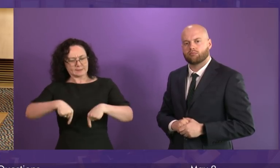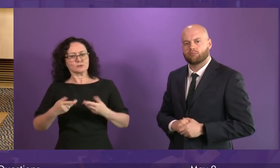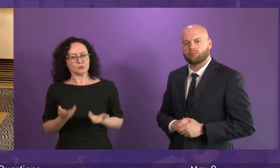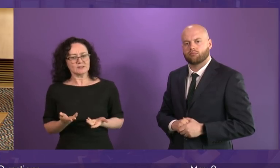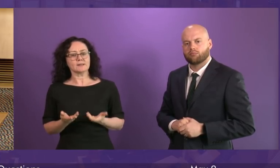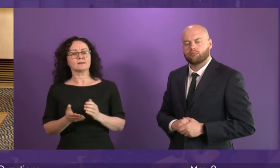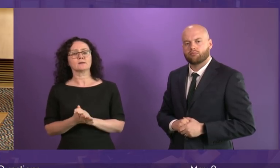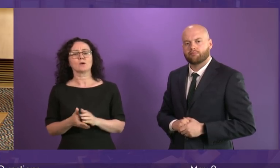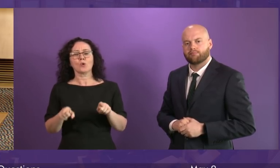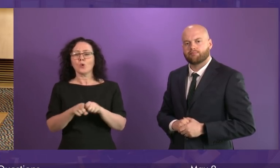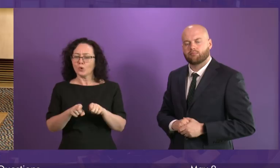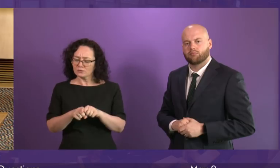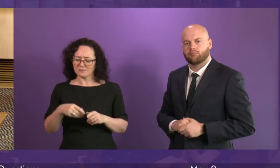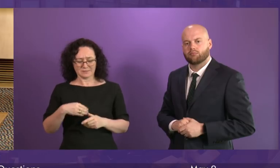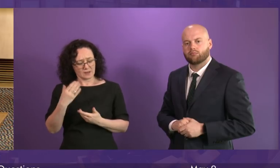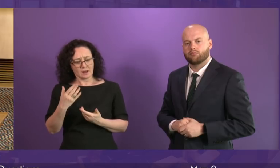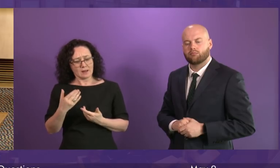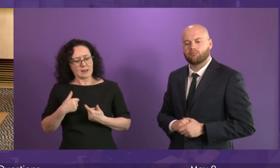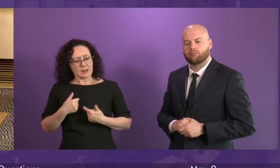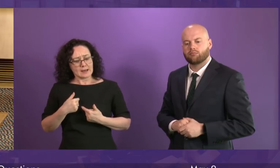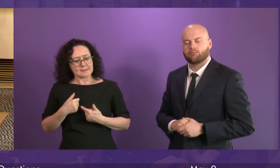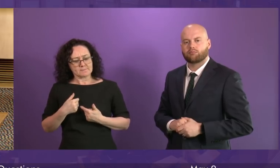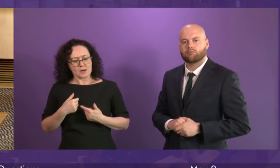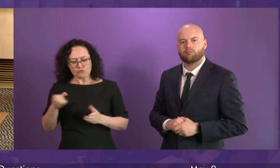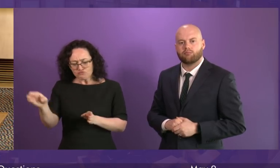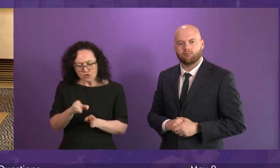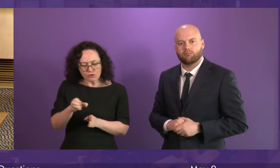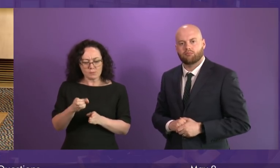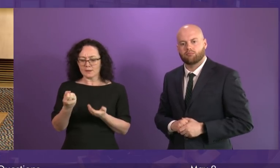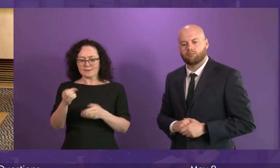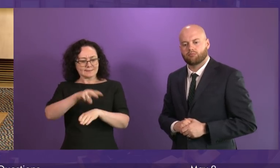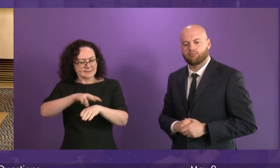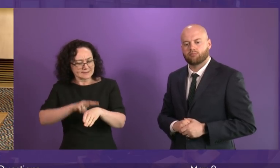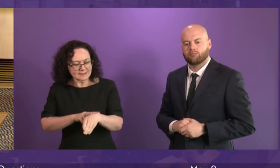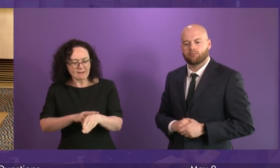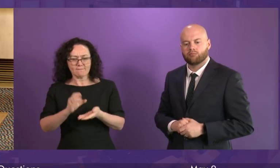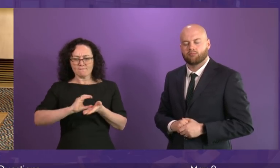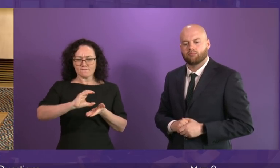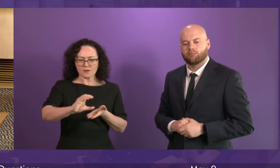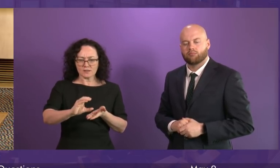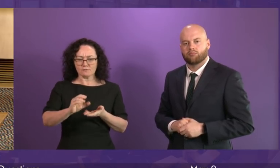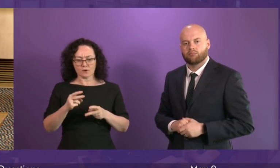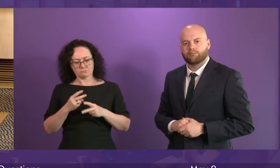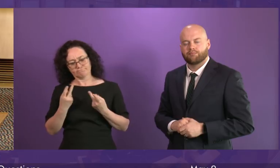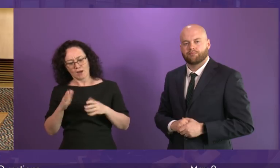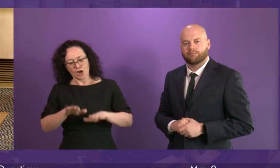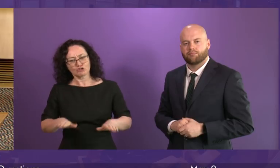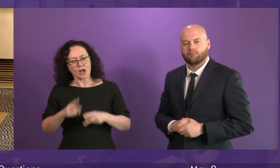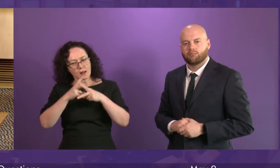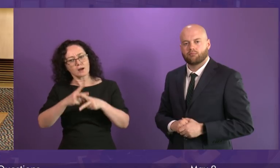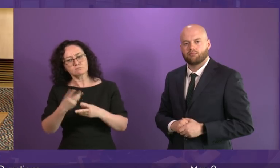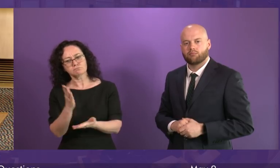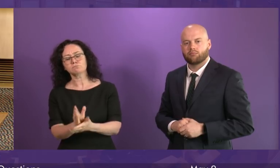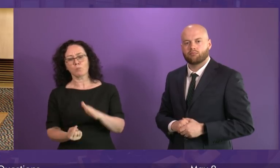early years and child care is extremely important. In terms of recruitment and funding, part of the funding deal we have reached with